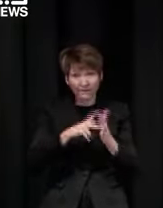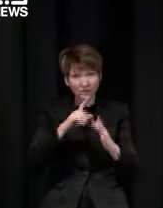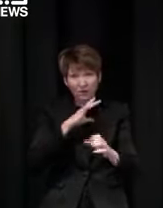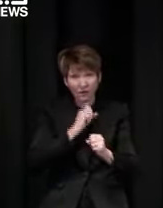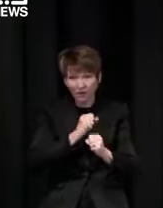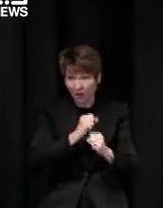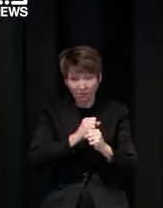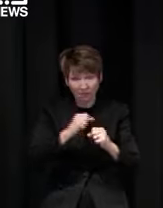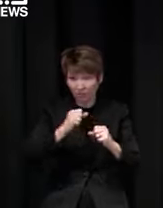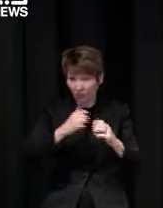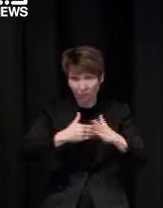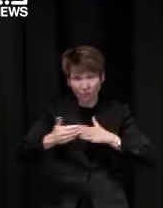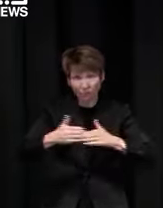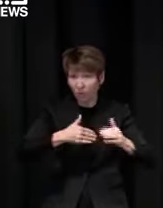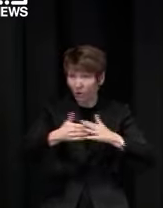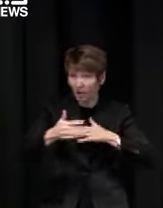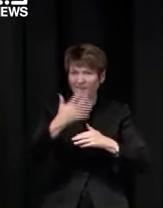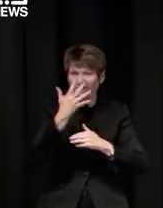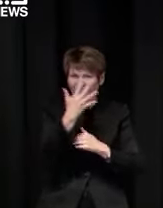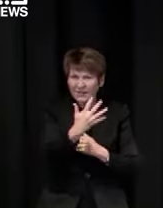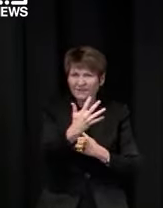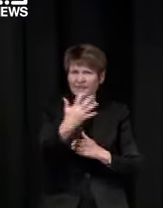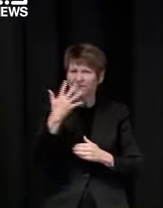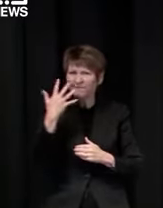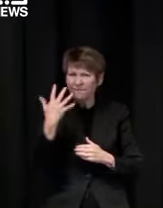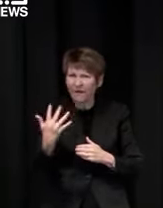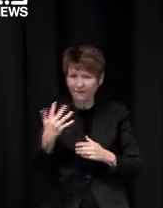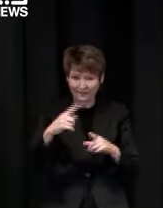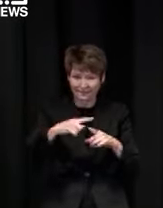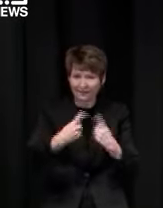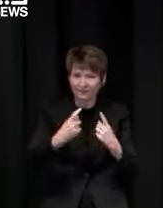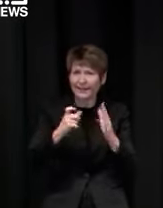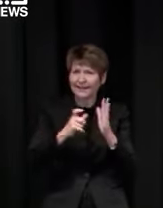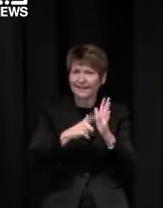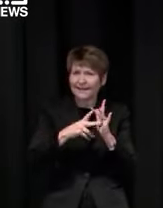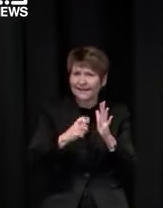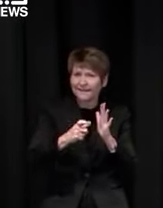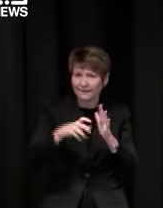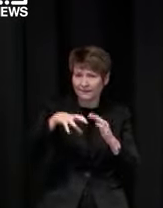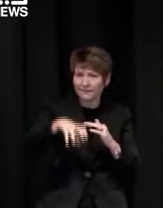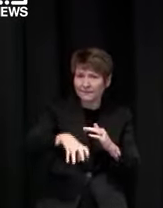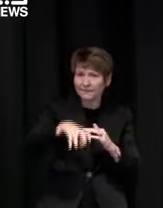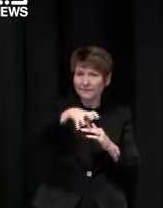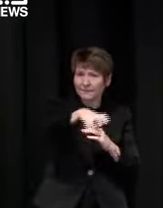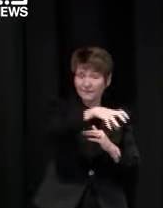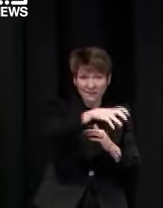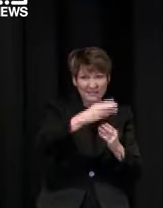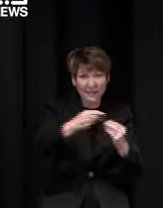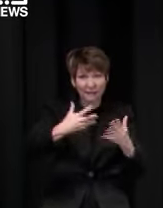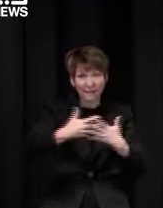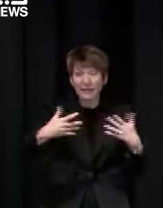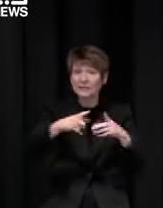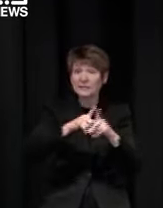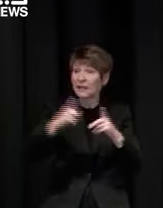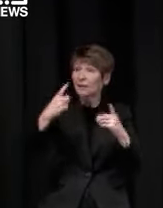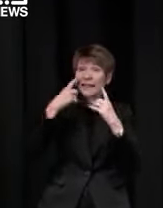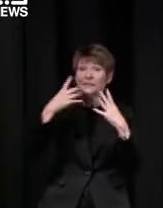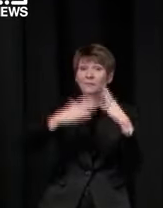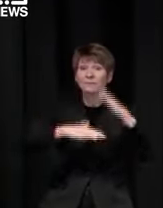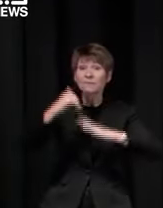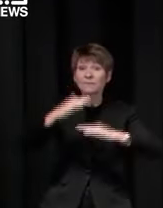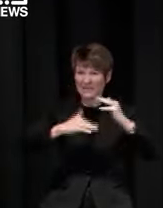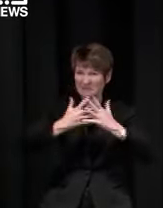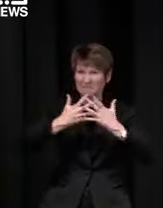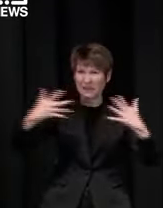everywhere and we're certainly doing more than we thought and it's working it's it's absolutely working as these numbers tick up and we look at um possibly